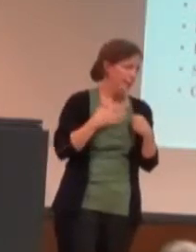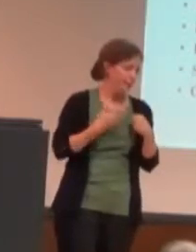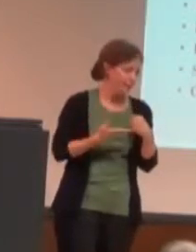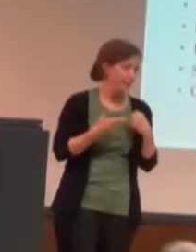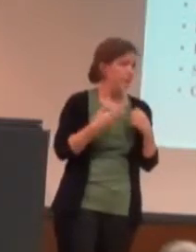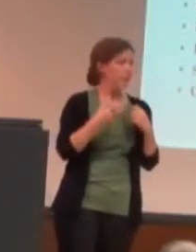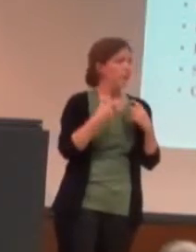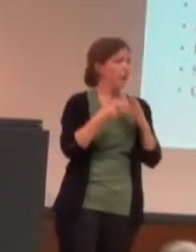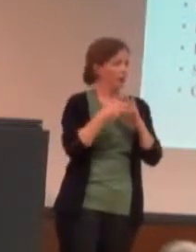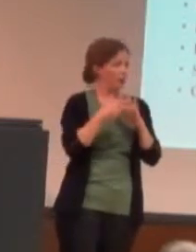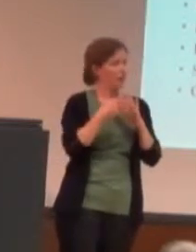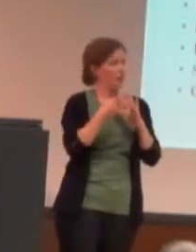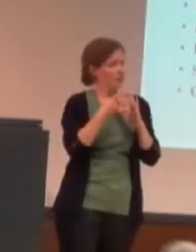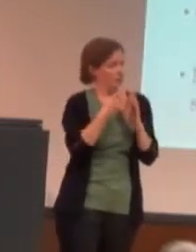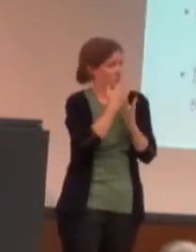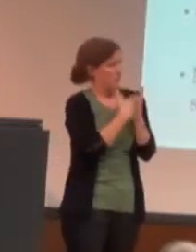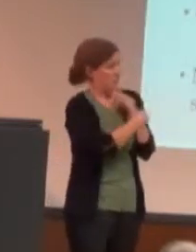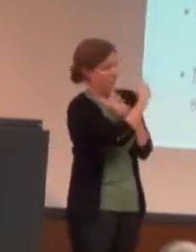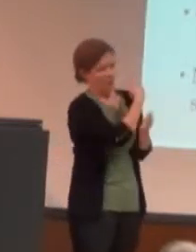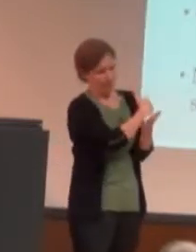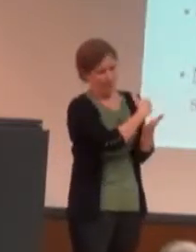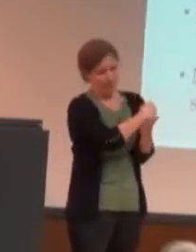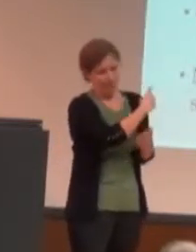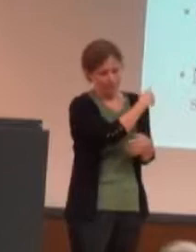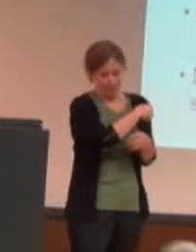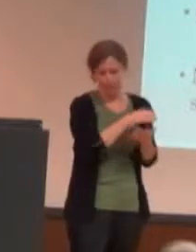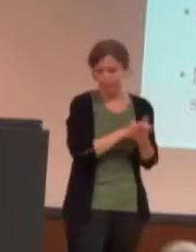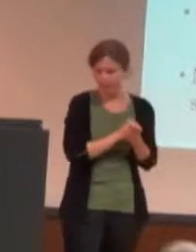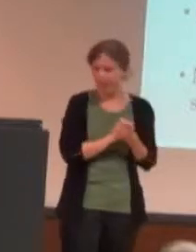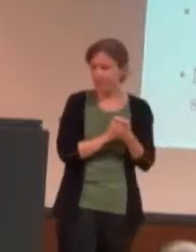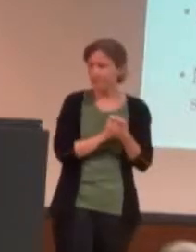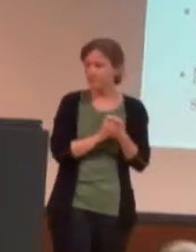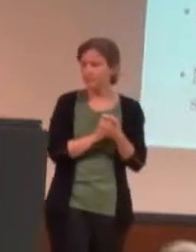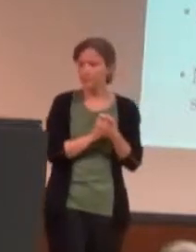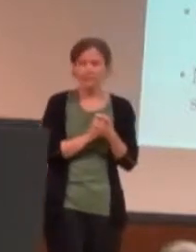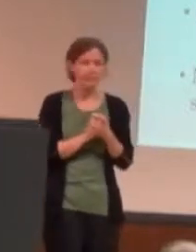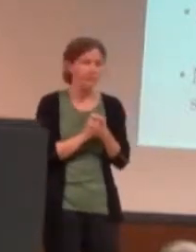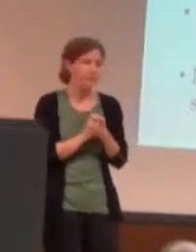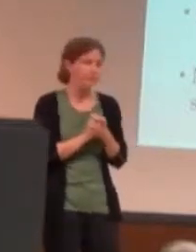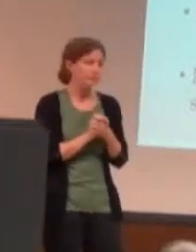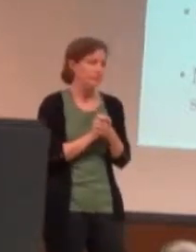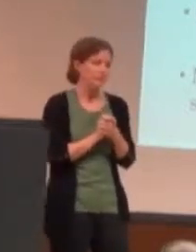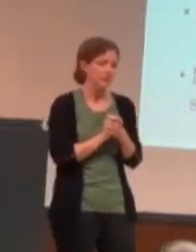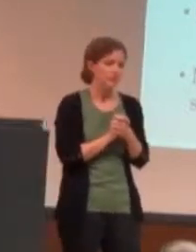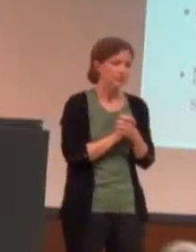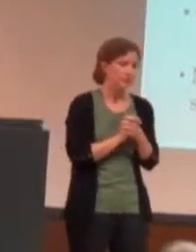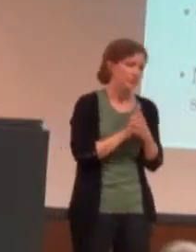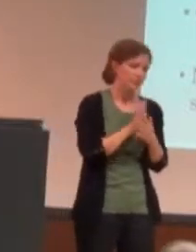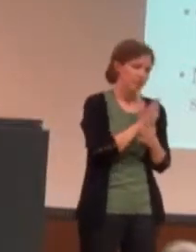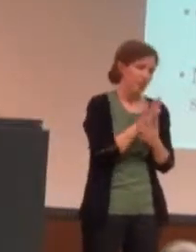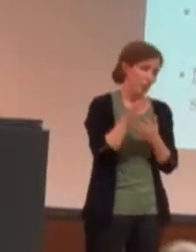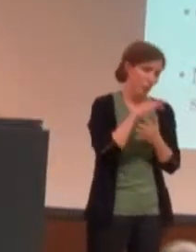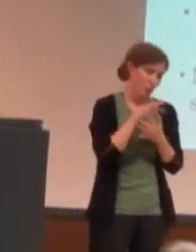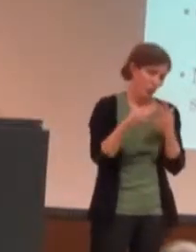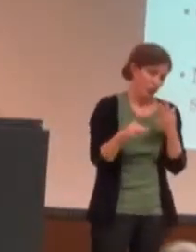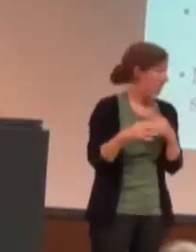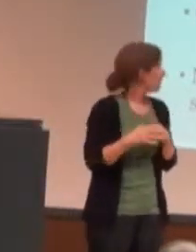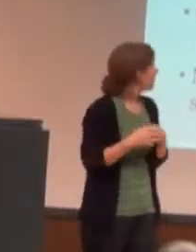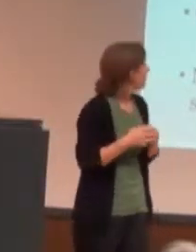helpful in those areas. So, tip one, this is really optional, really. But,